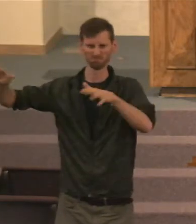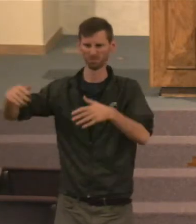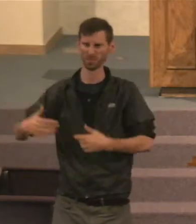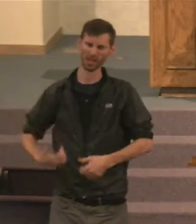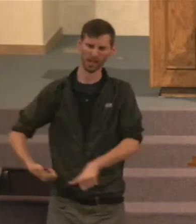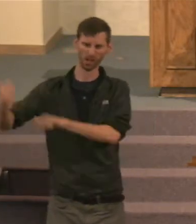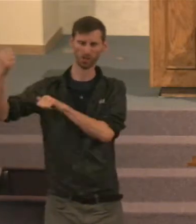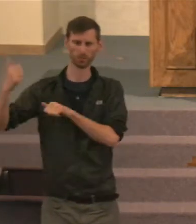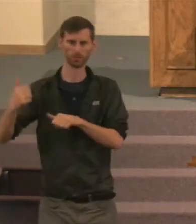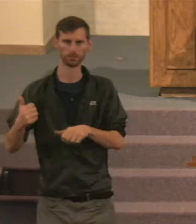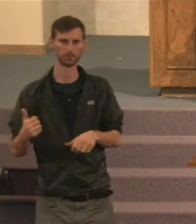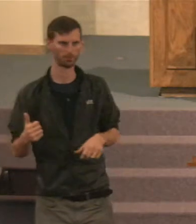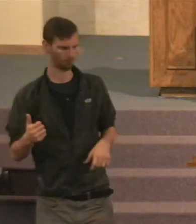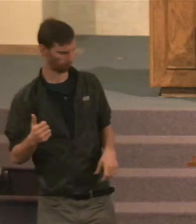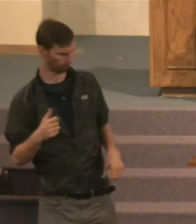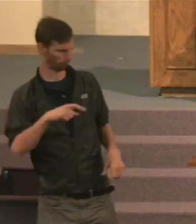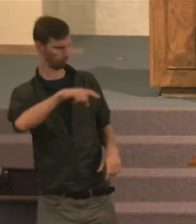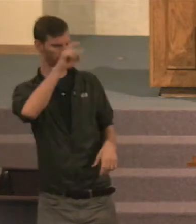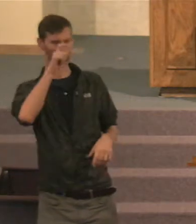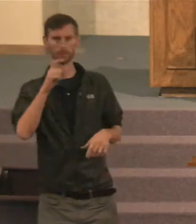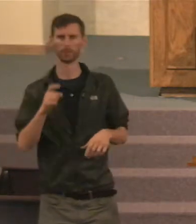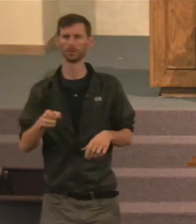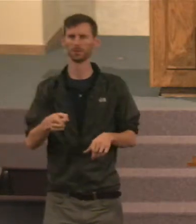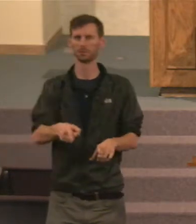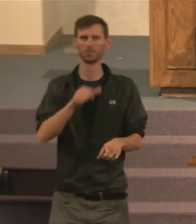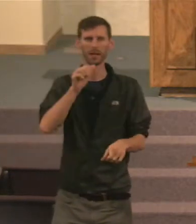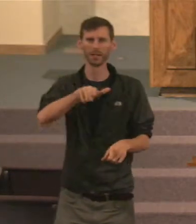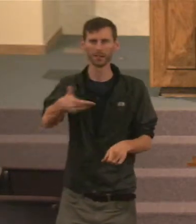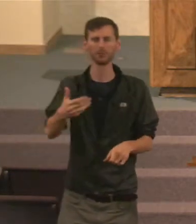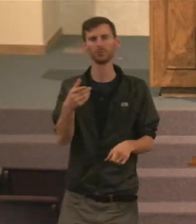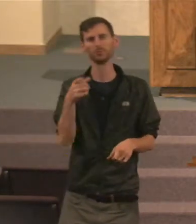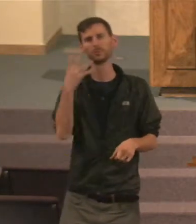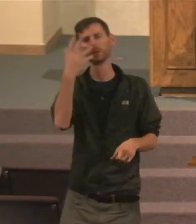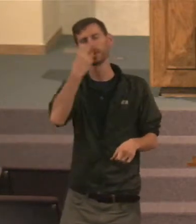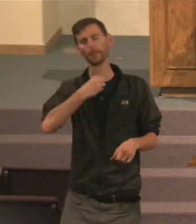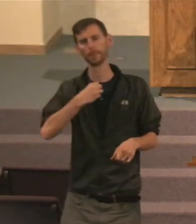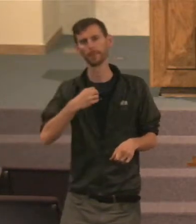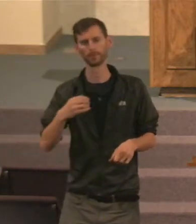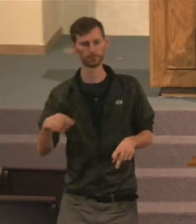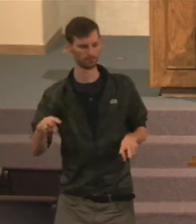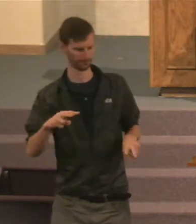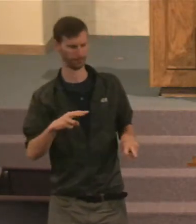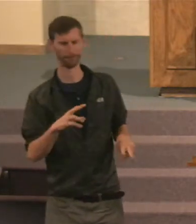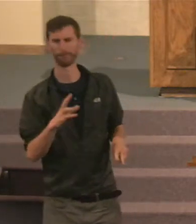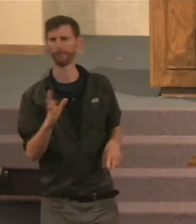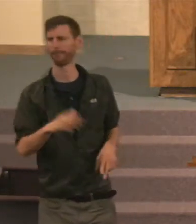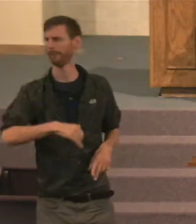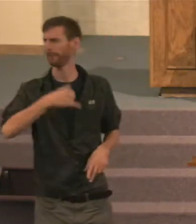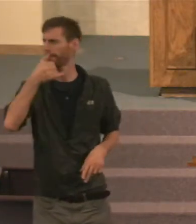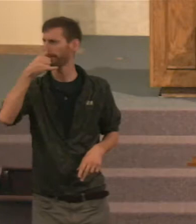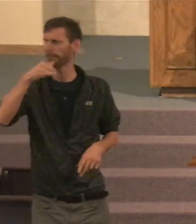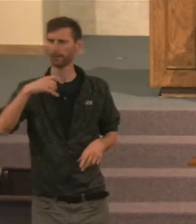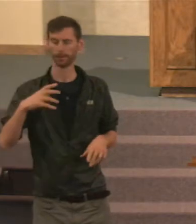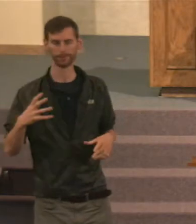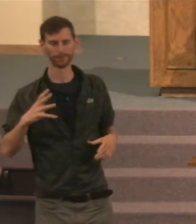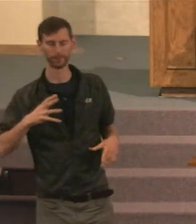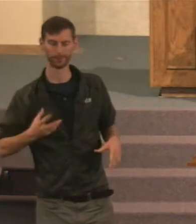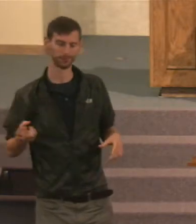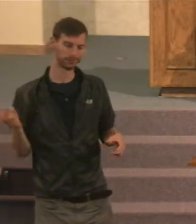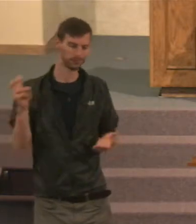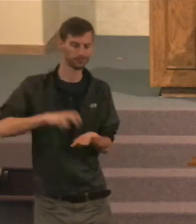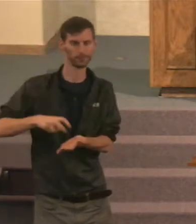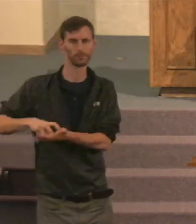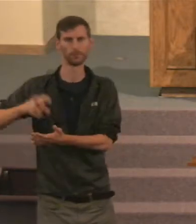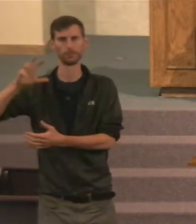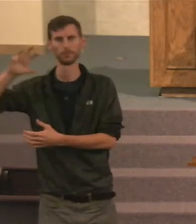scorned. But those may have been, you know, the professional mourners that were there. And they were the